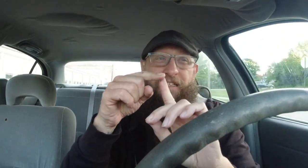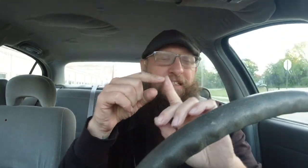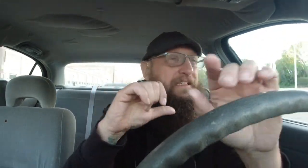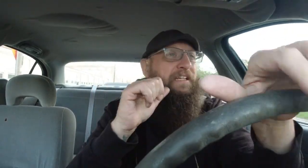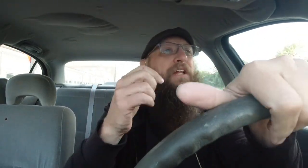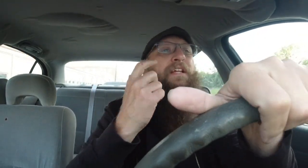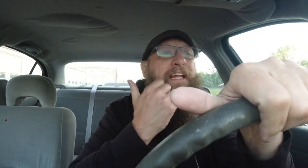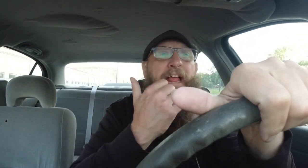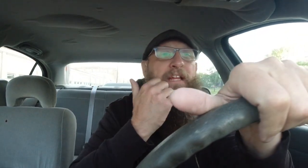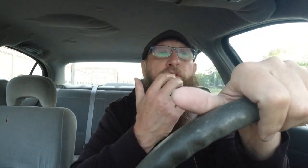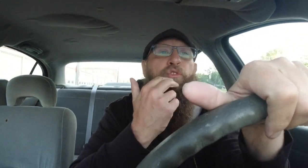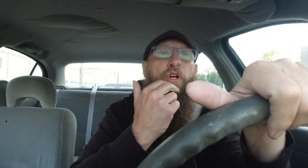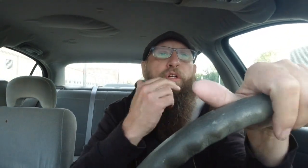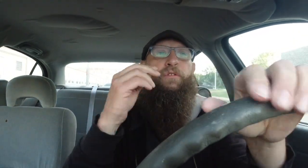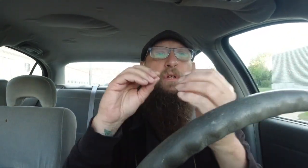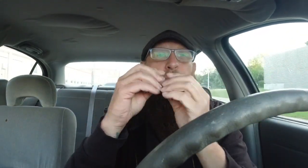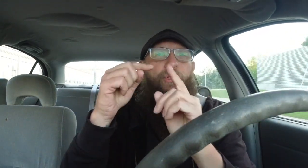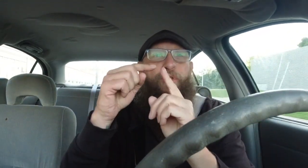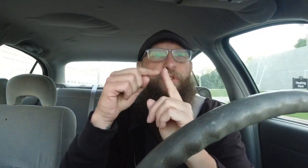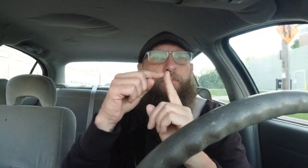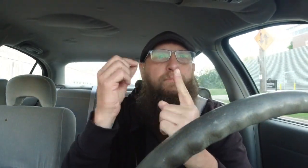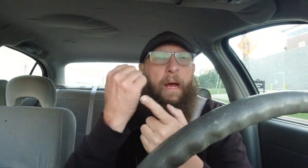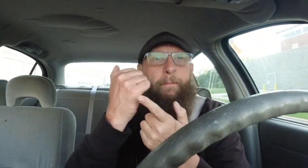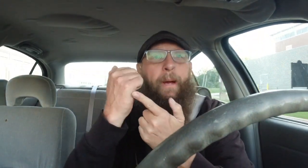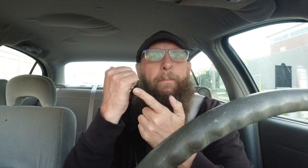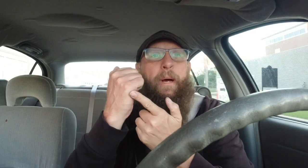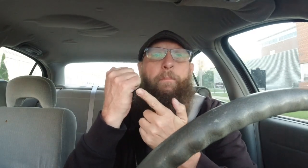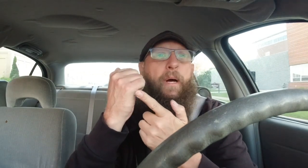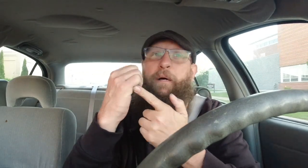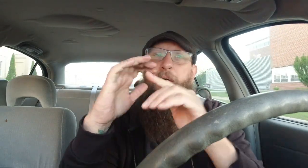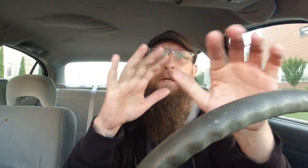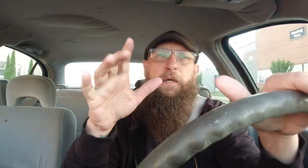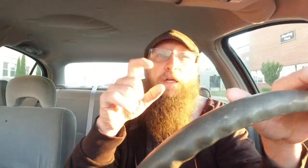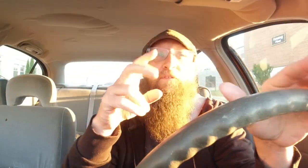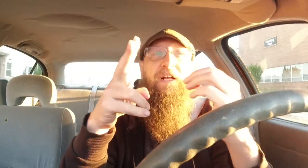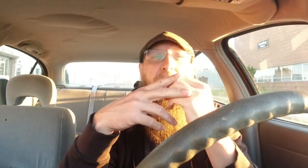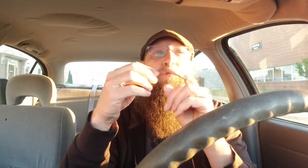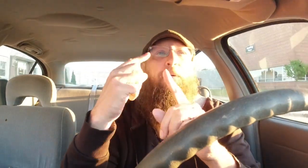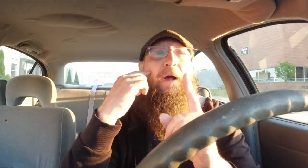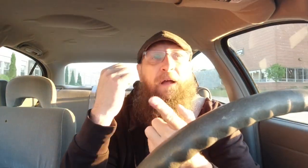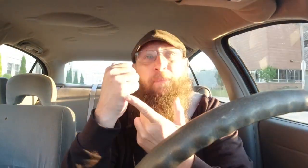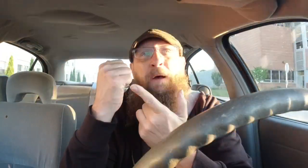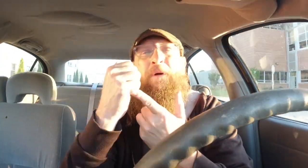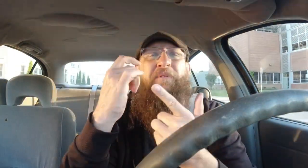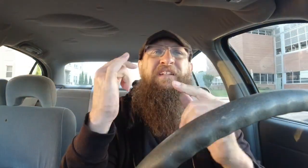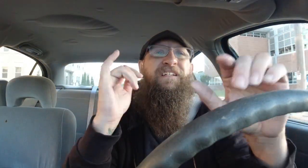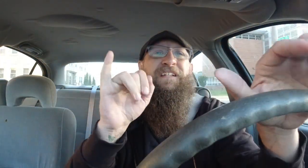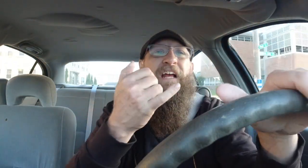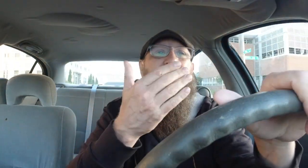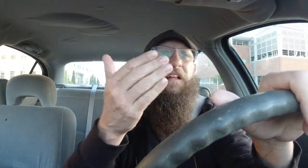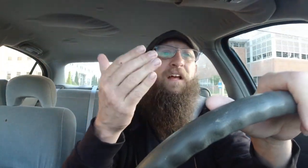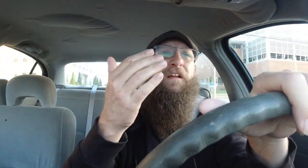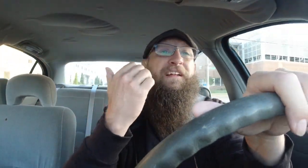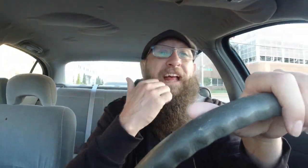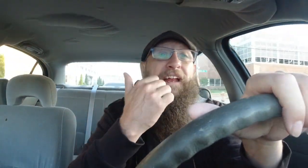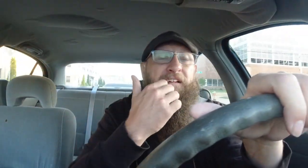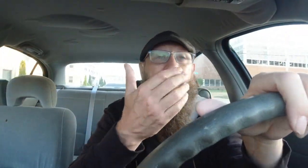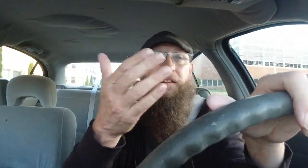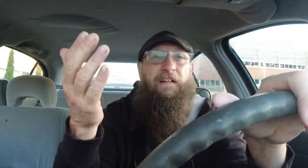if it keeps you in mind pop up it's just a daily thing